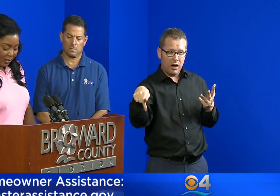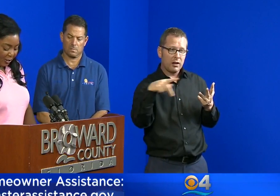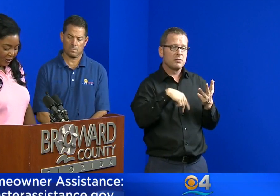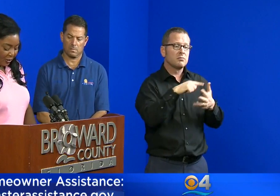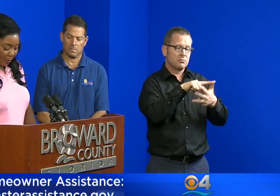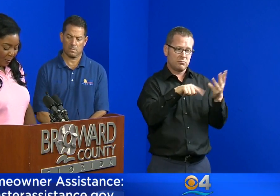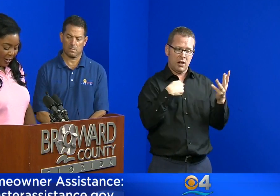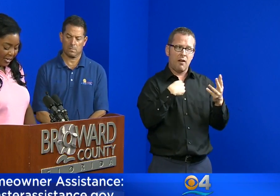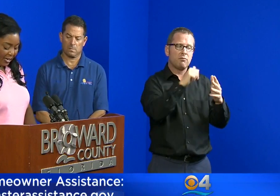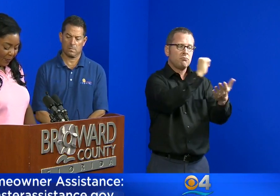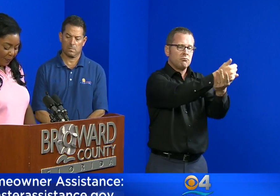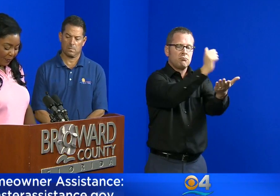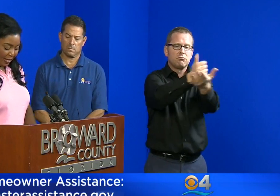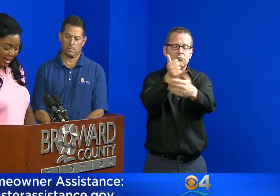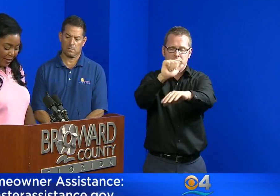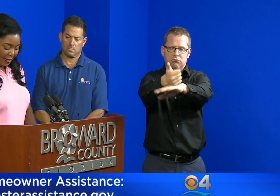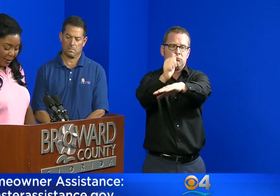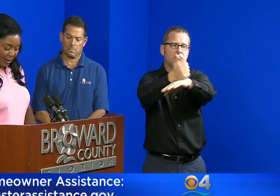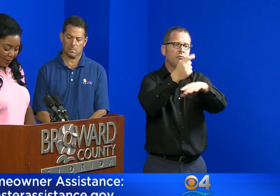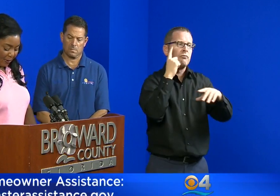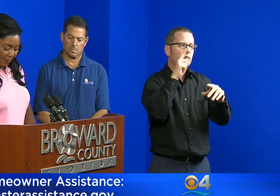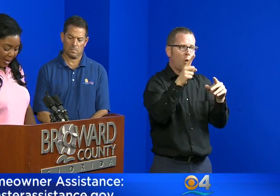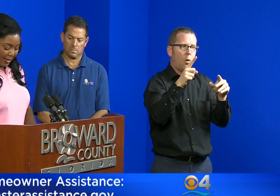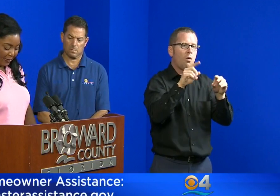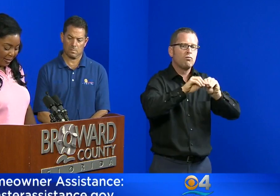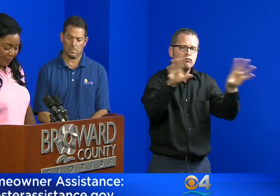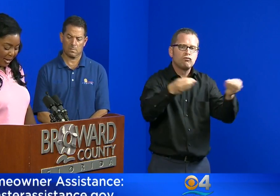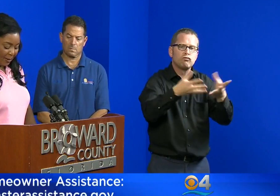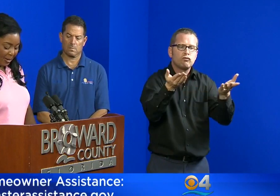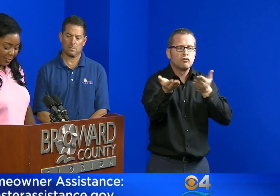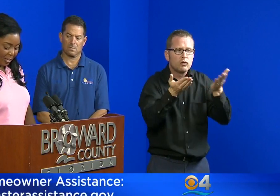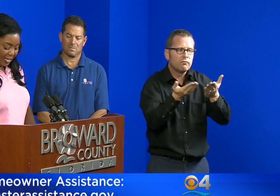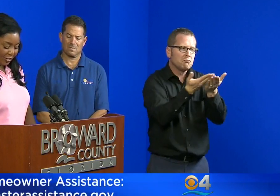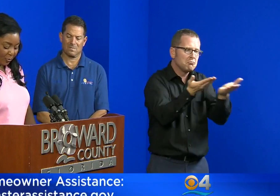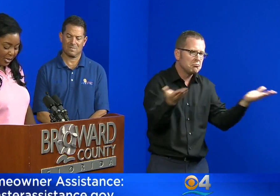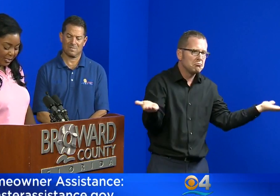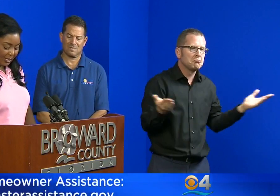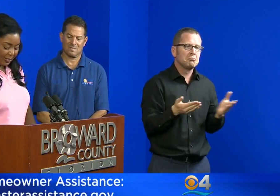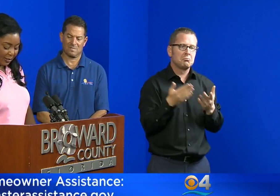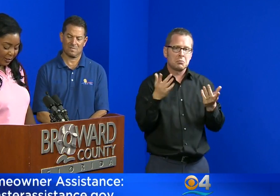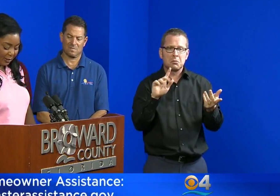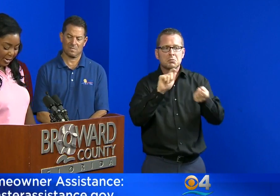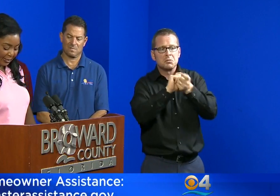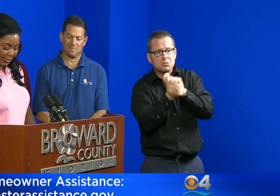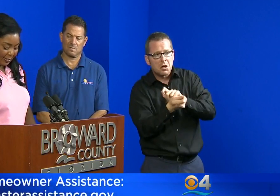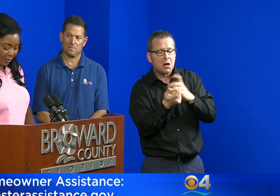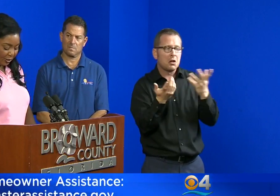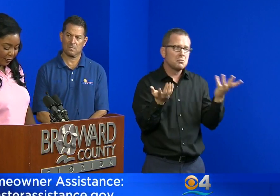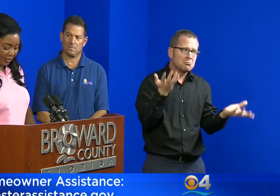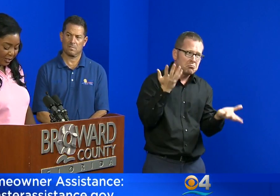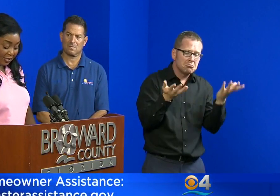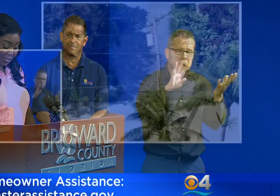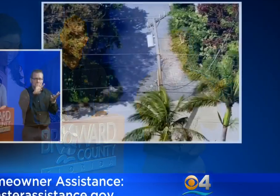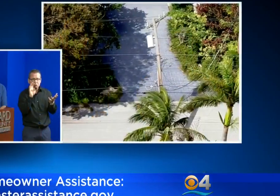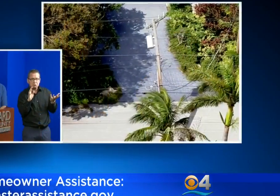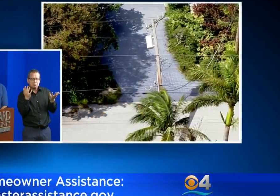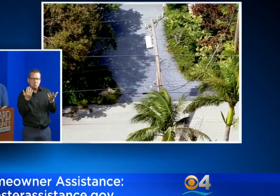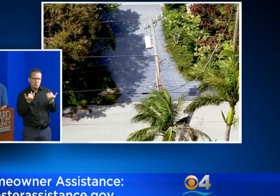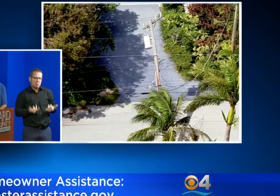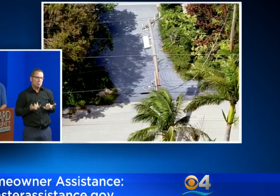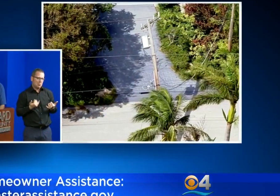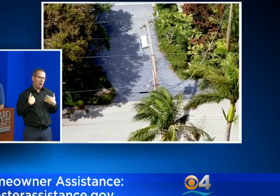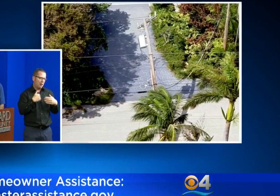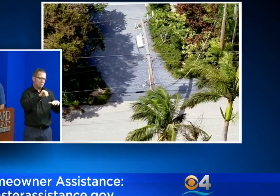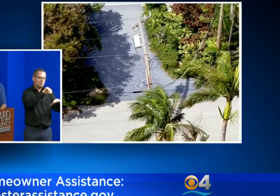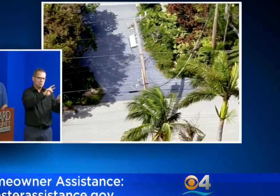locations and services are provided at them and may change as resident access to services is increasingly